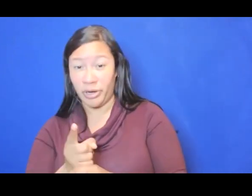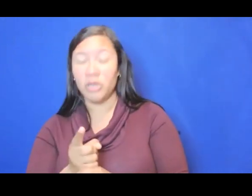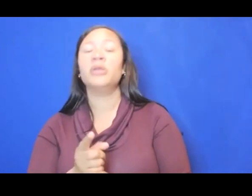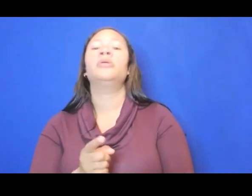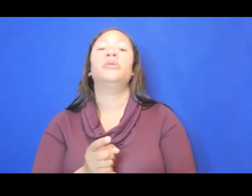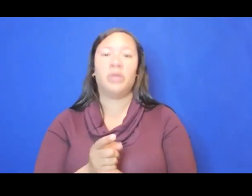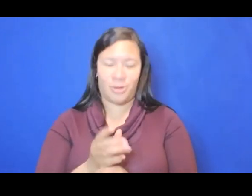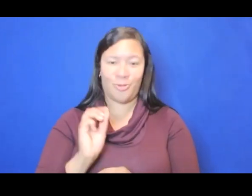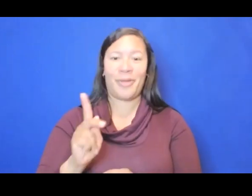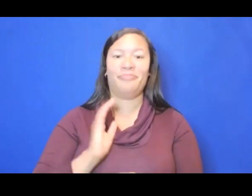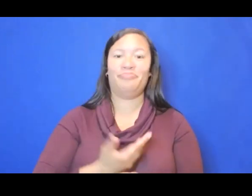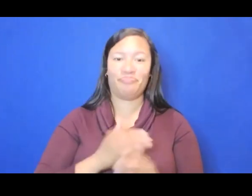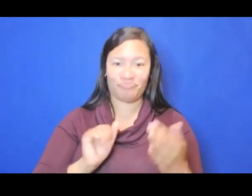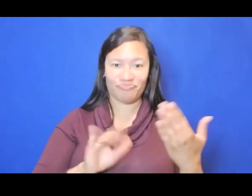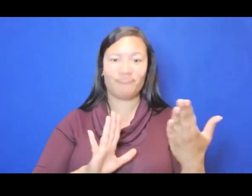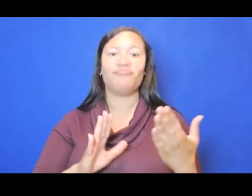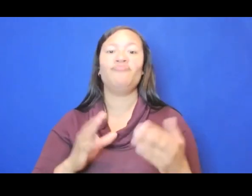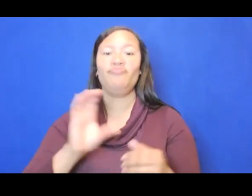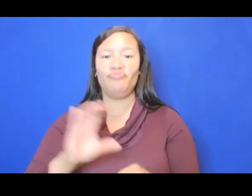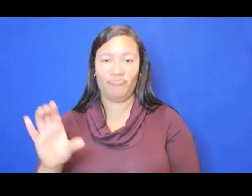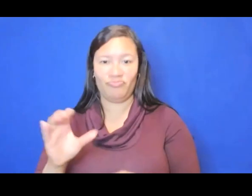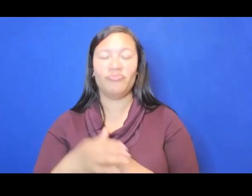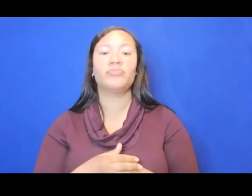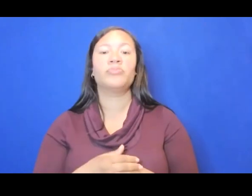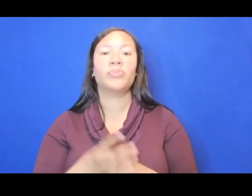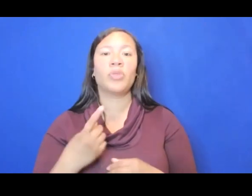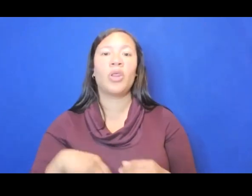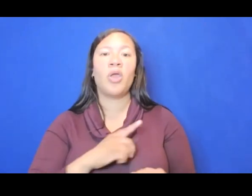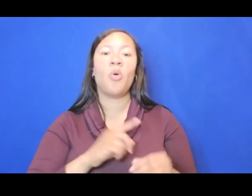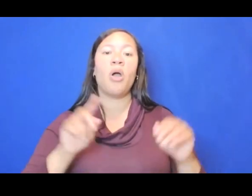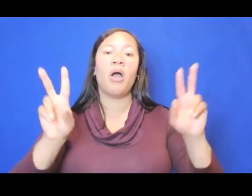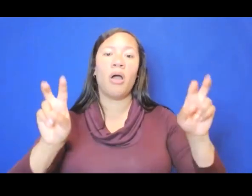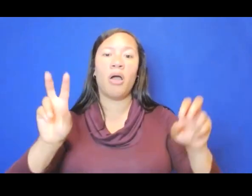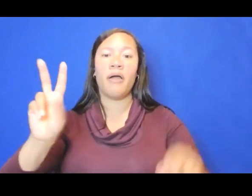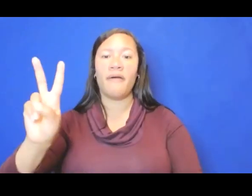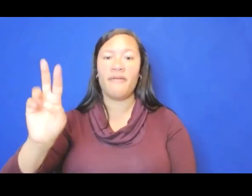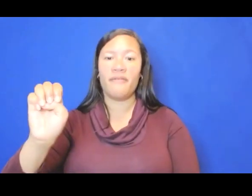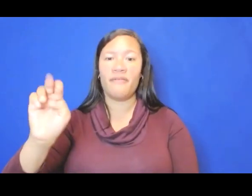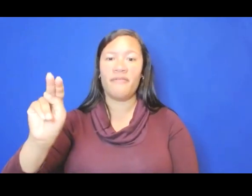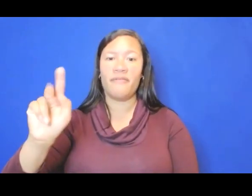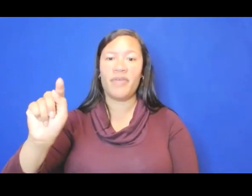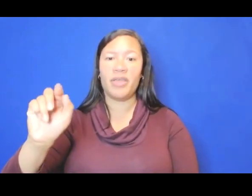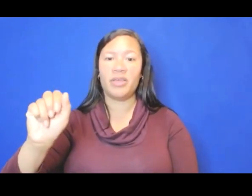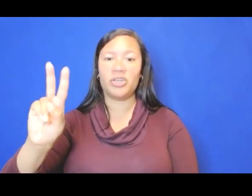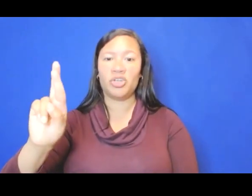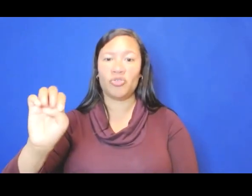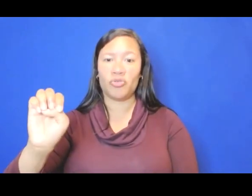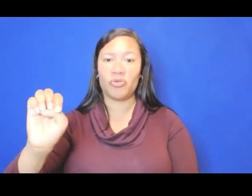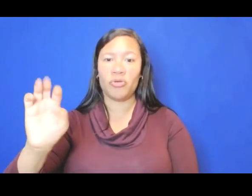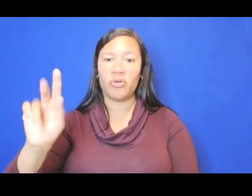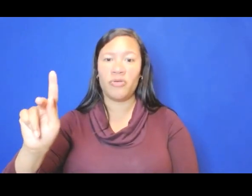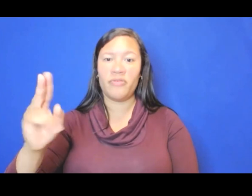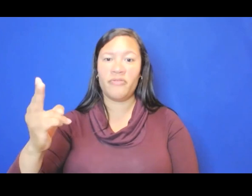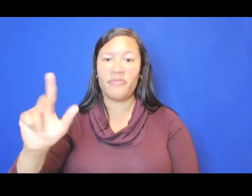use what we understand as a sort of model of venture philanthropy. You receive the award, you get an initial